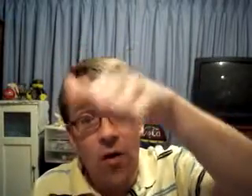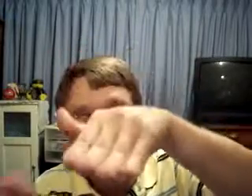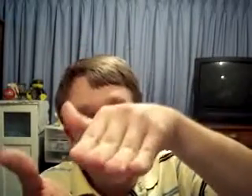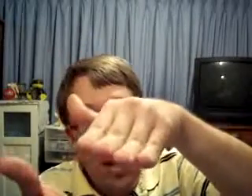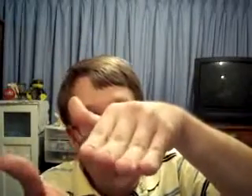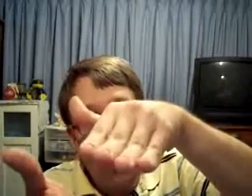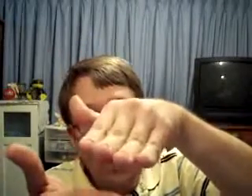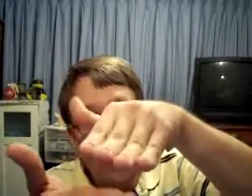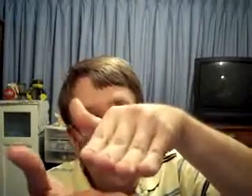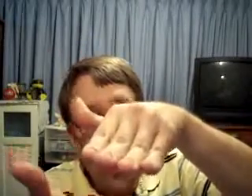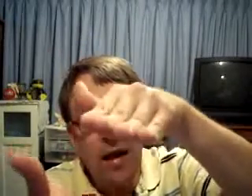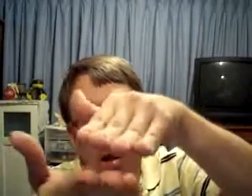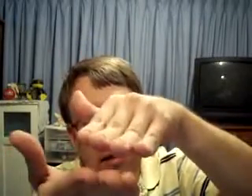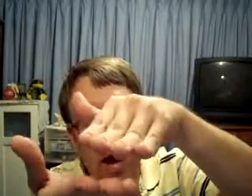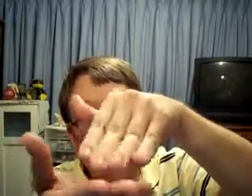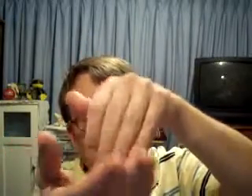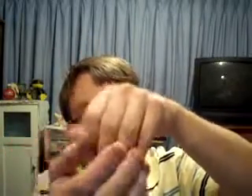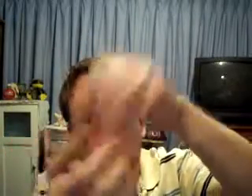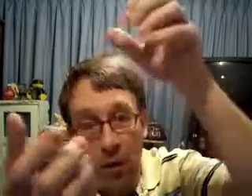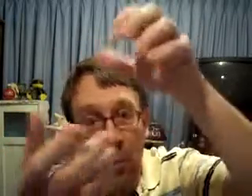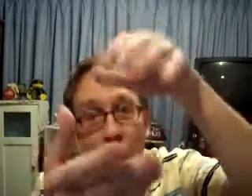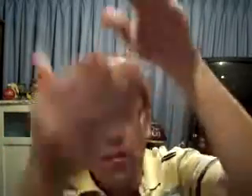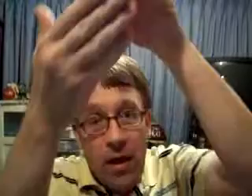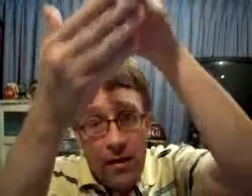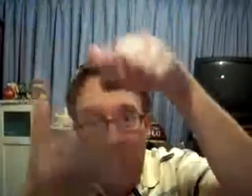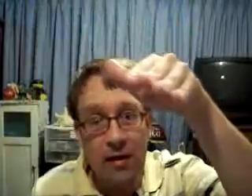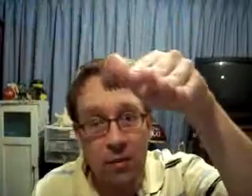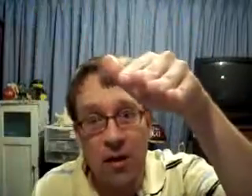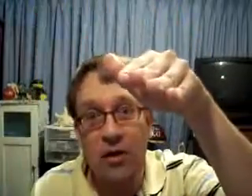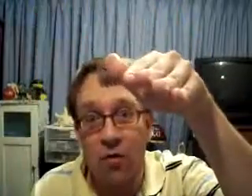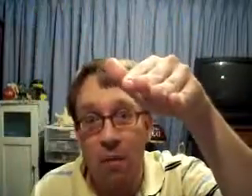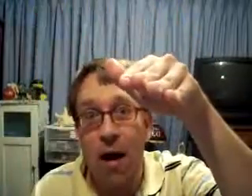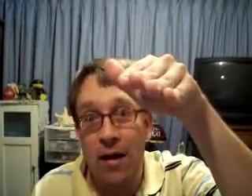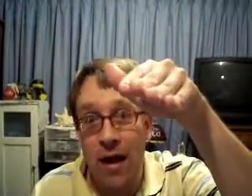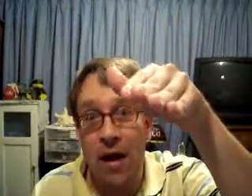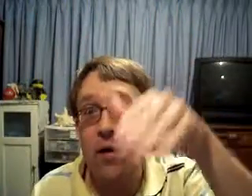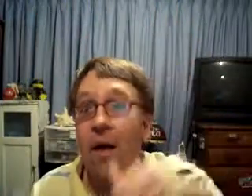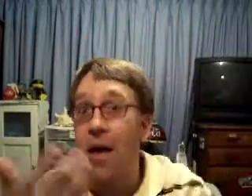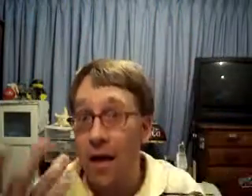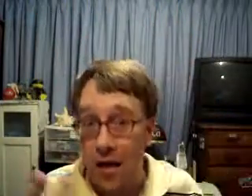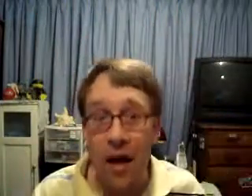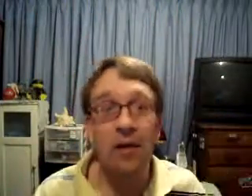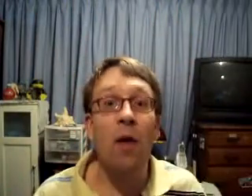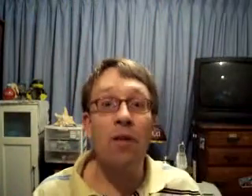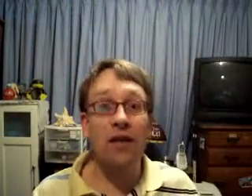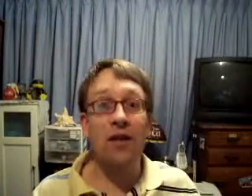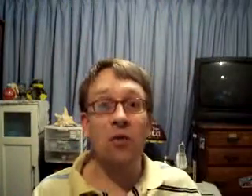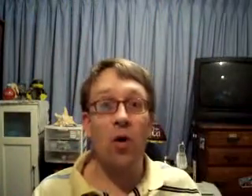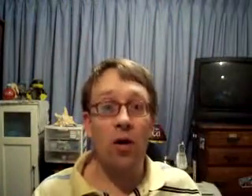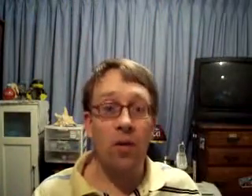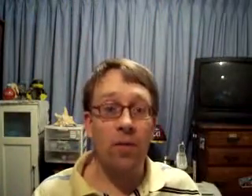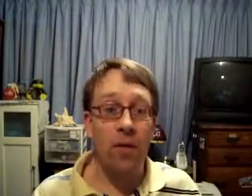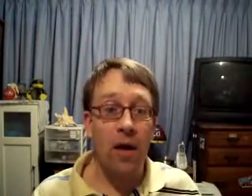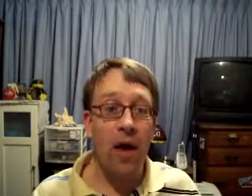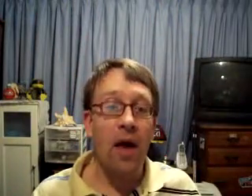Compress the air, it gets hot. It gets hot enough, it goes kaboom and it sends the piston right back down. That's how pistons work. Okay.